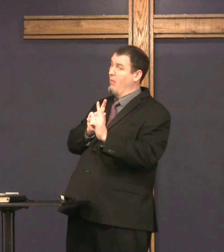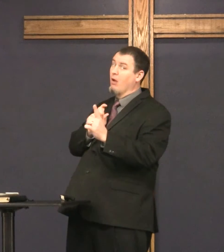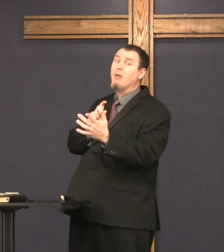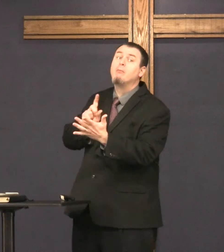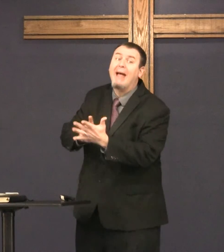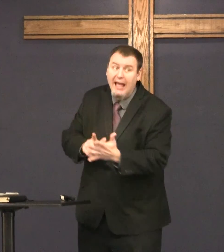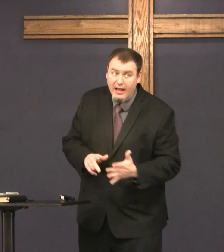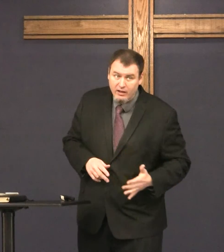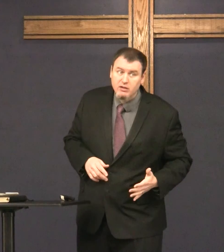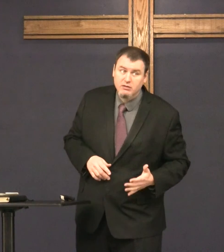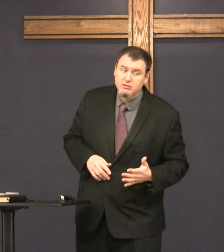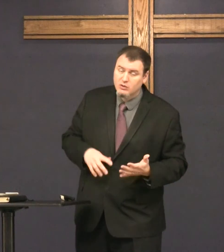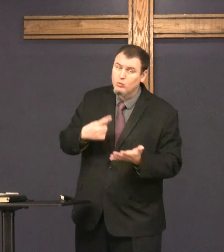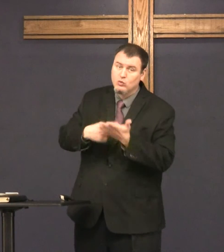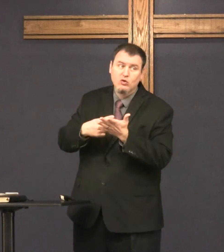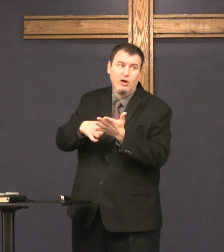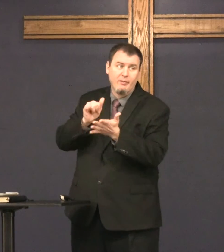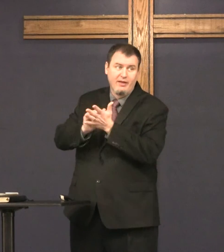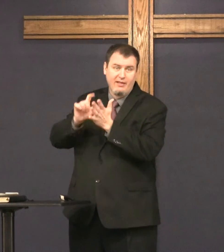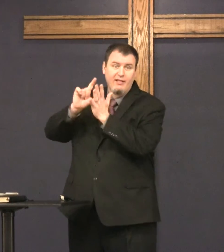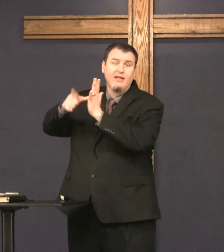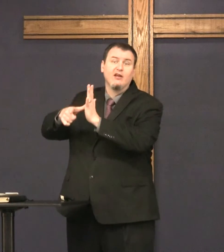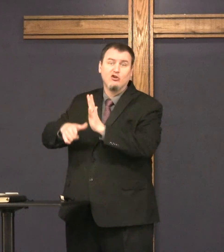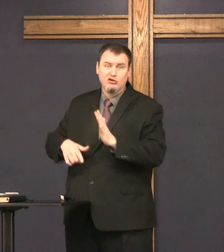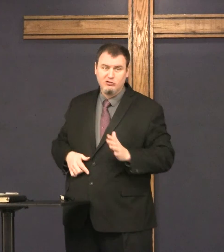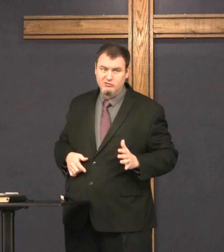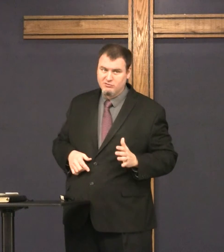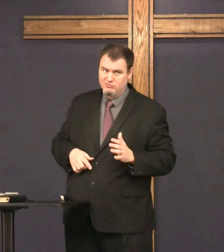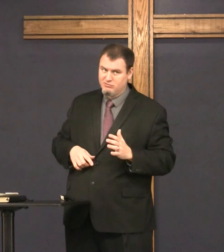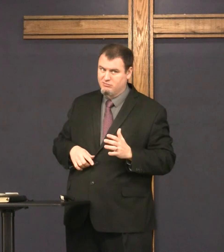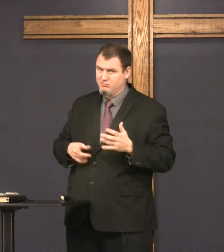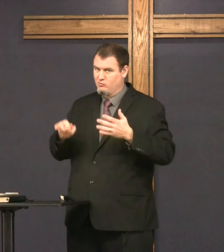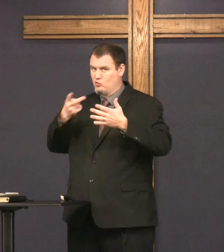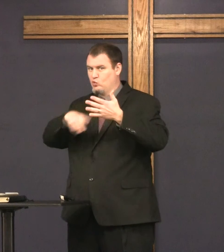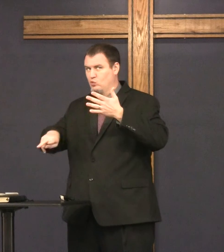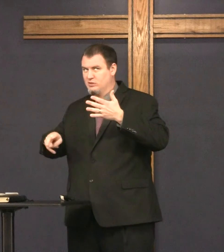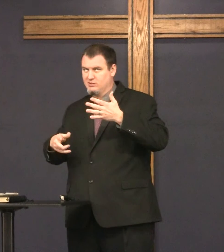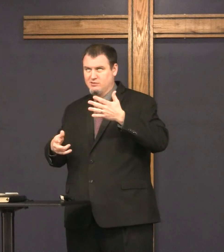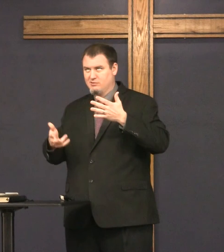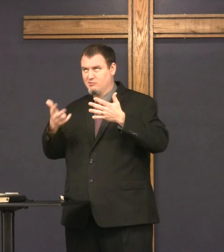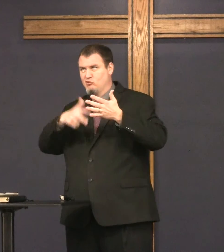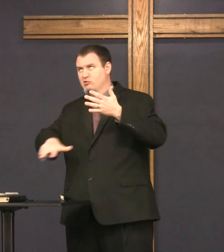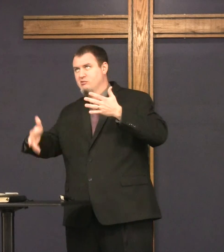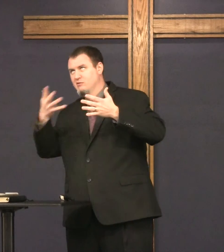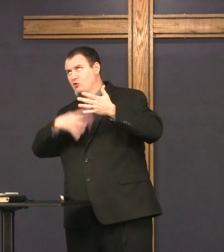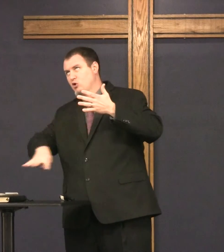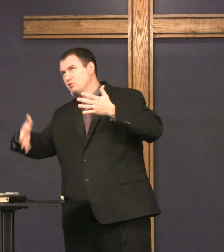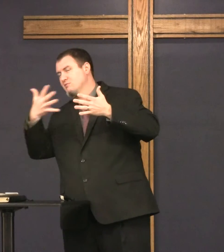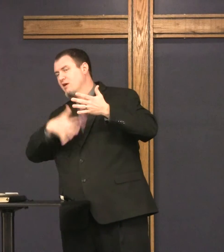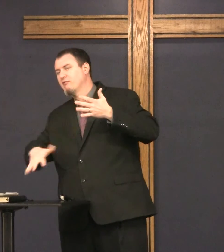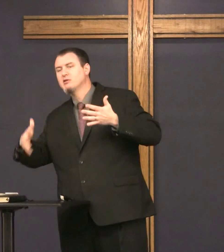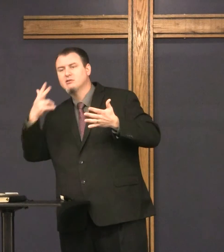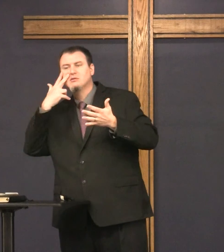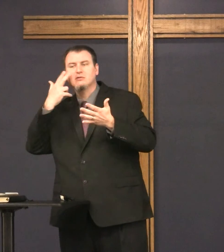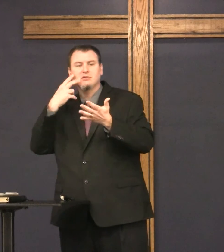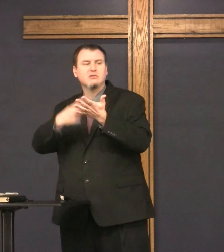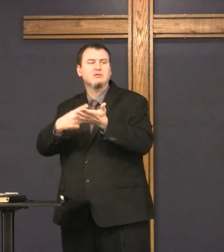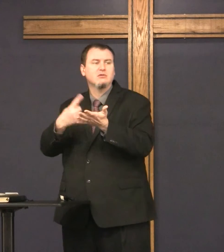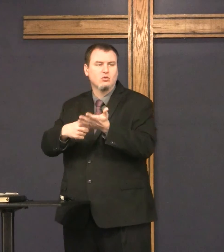some came back. We'll talk about that later. In two, three weeks, four weeks. We'll see.